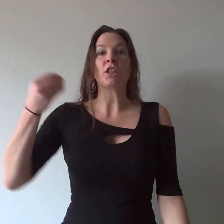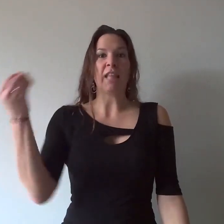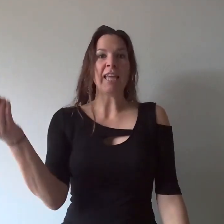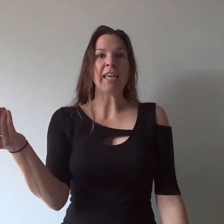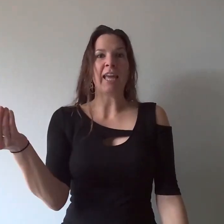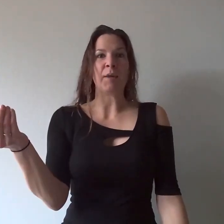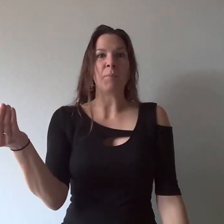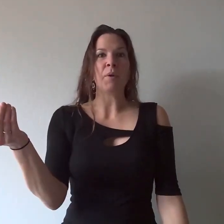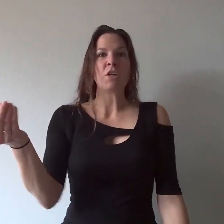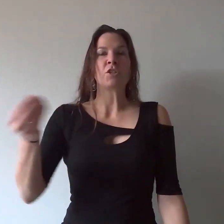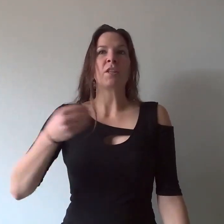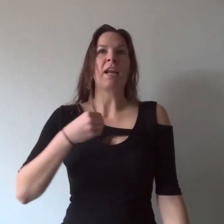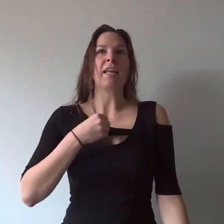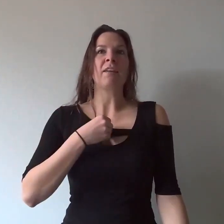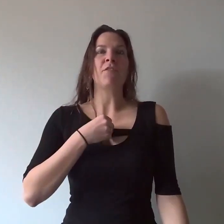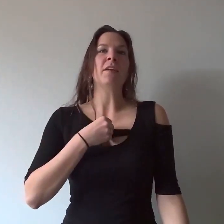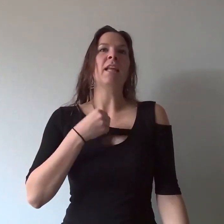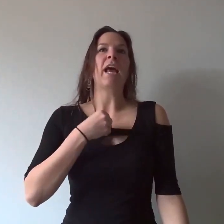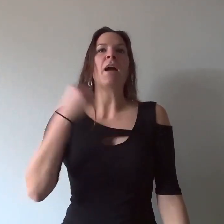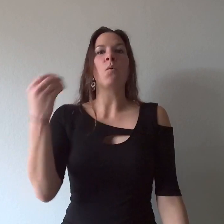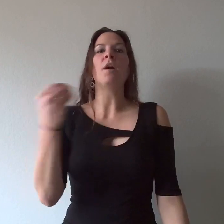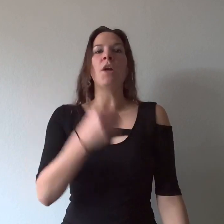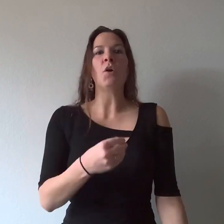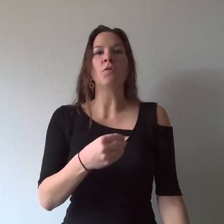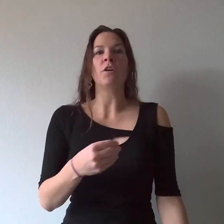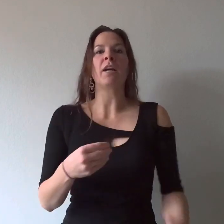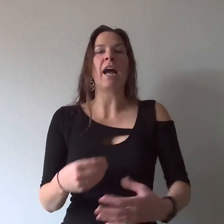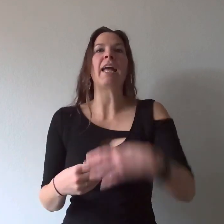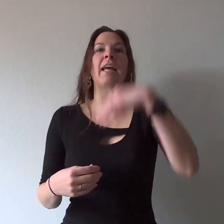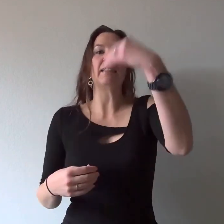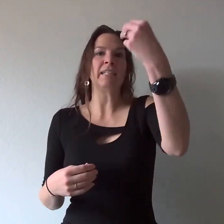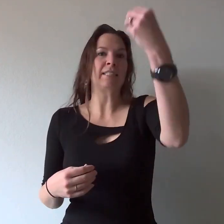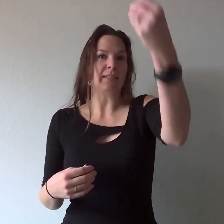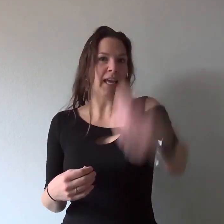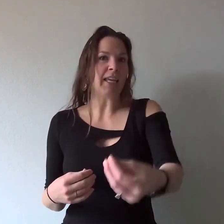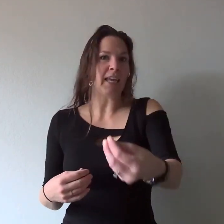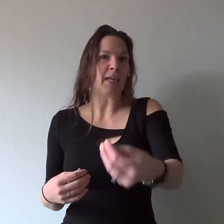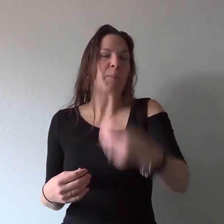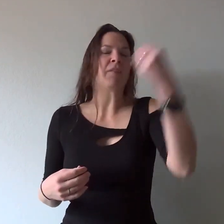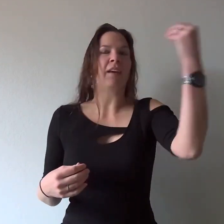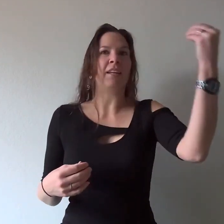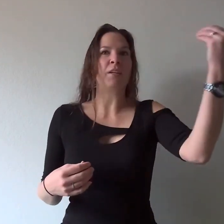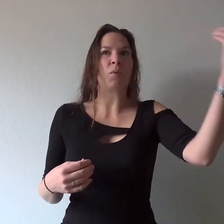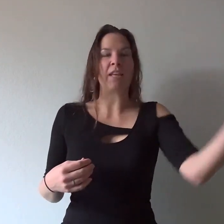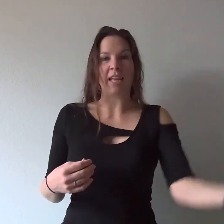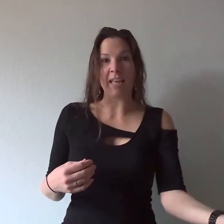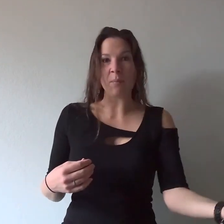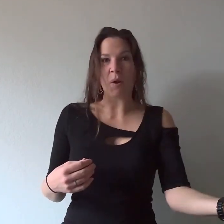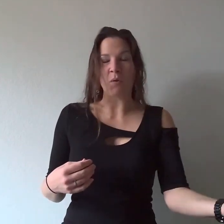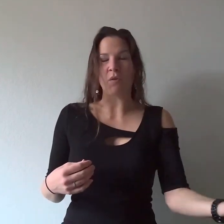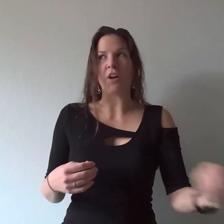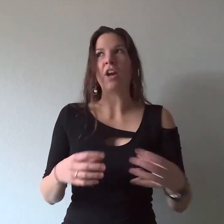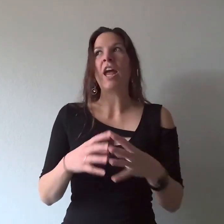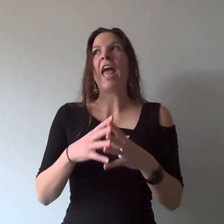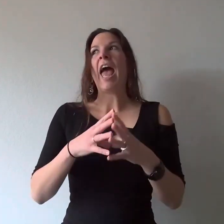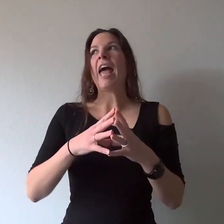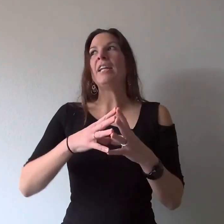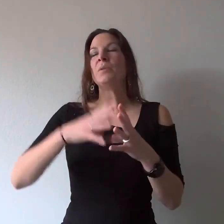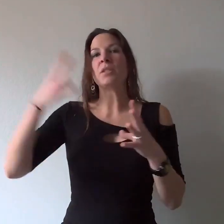like him so that I can feel like I won over a guy at least like him if I didn't win him over and it was a